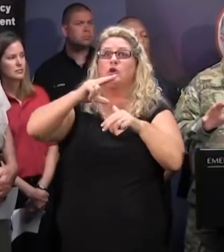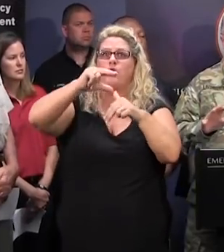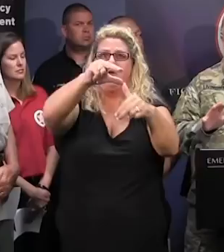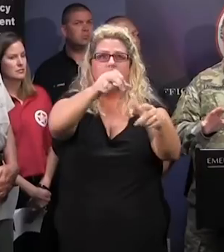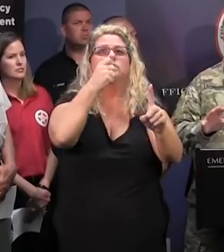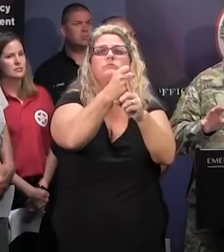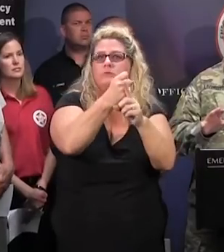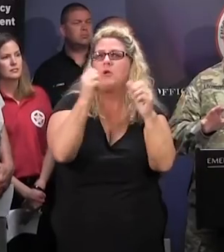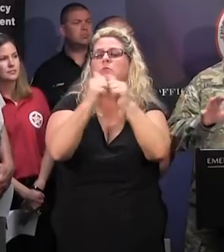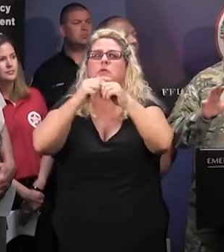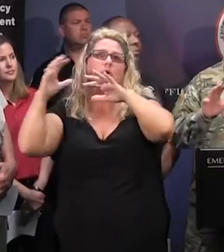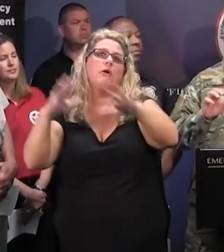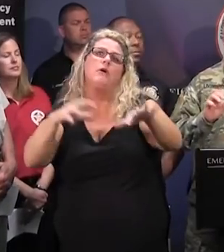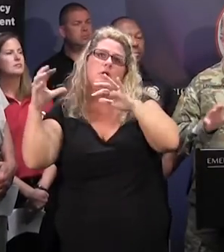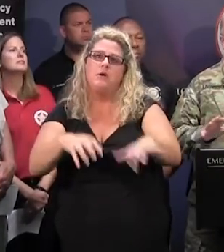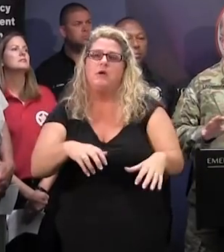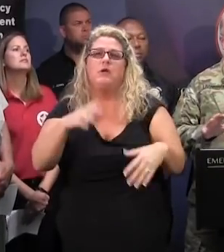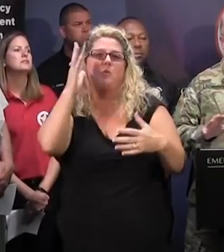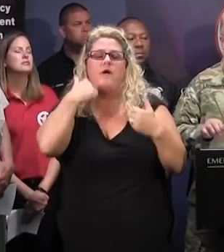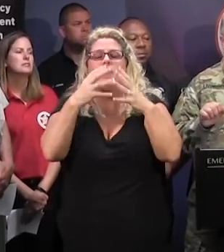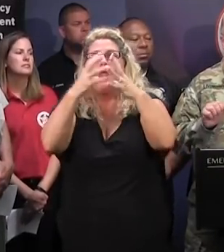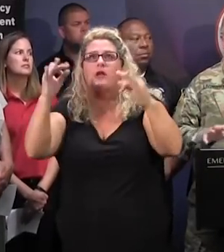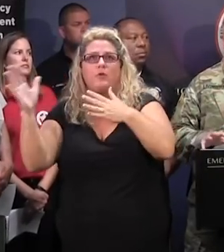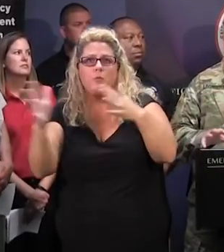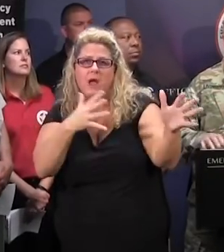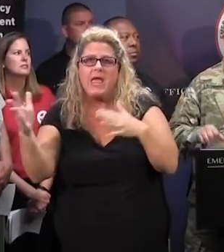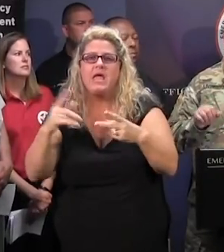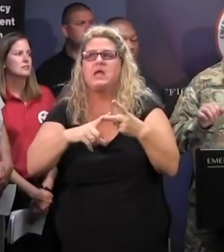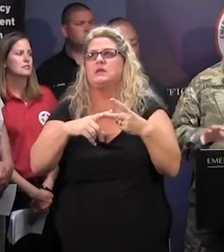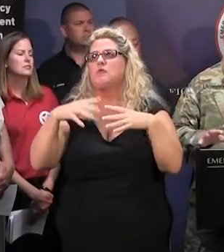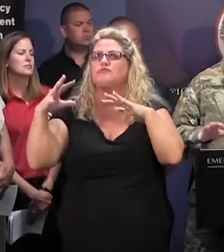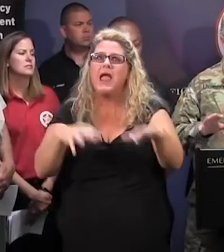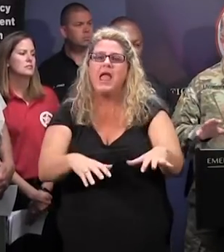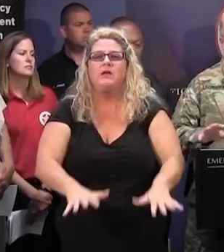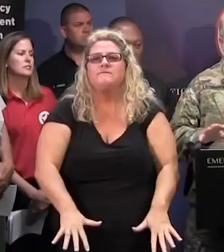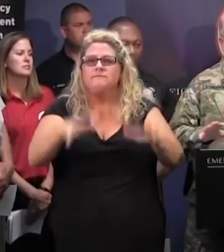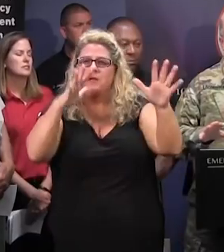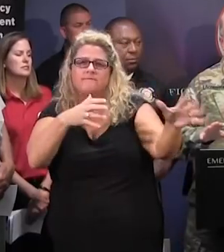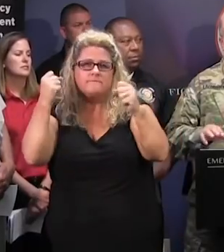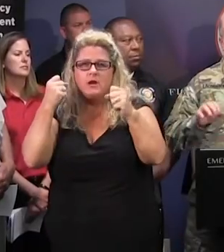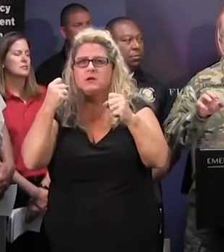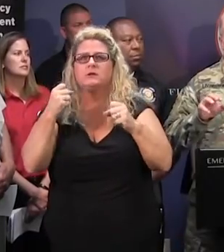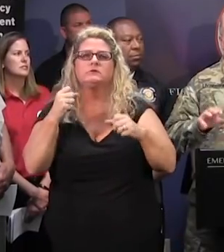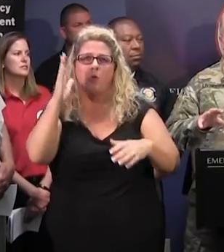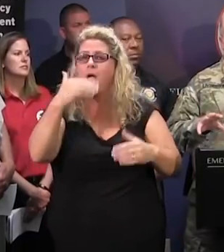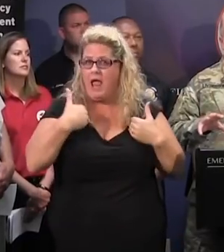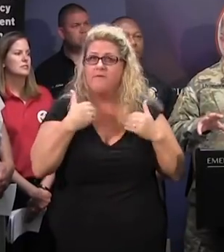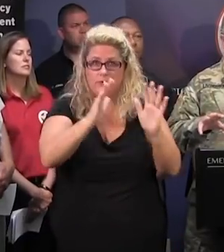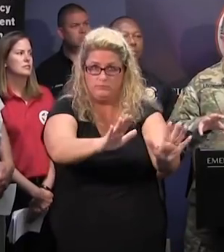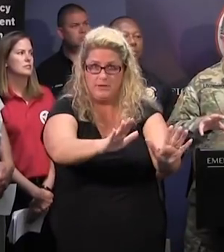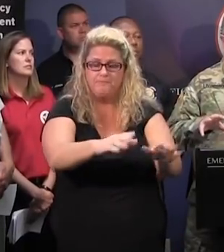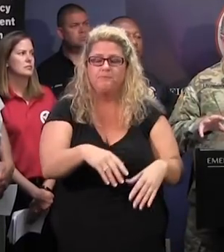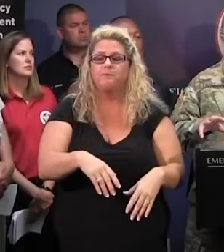through with the tropical storm. There's going to be a lot of wind, a lot of rain, flash flooding, and things like that. While that